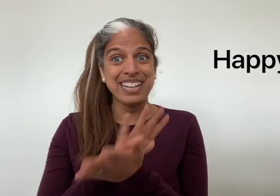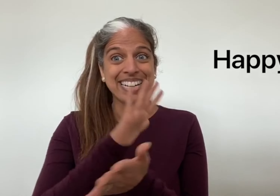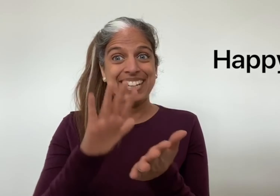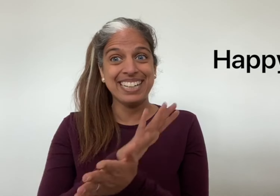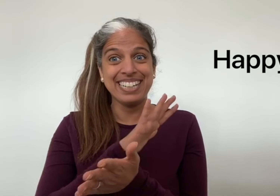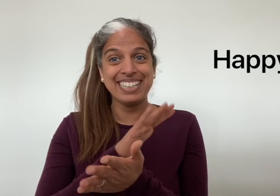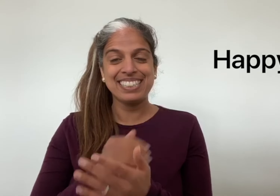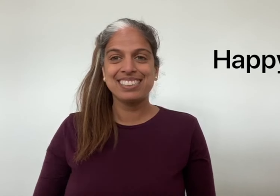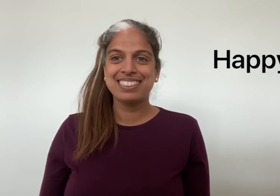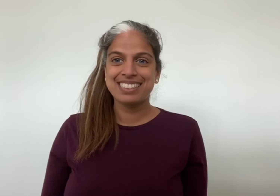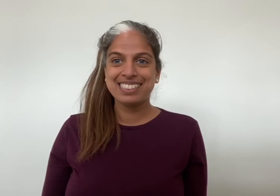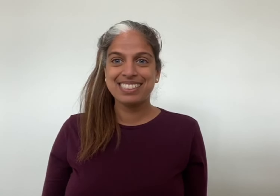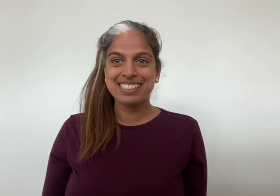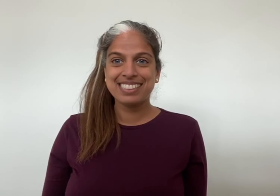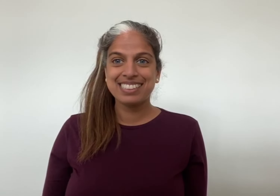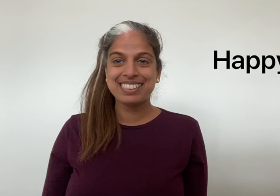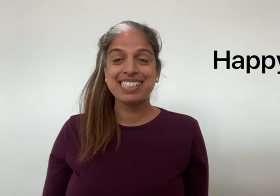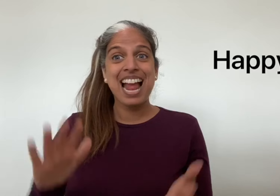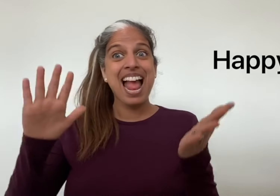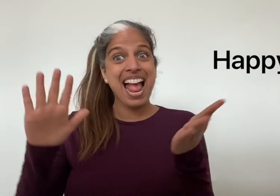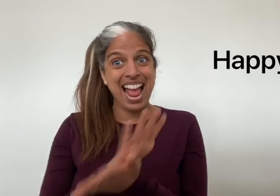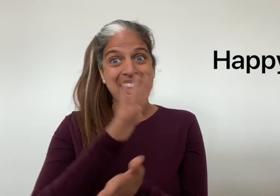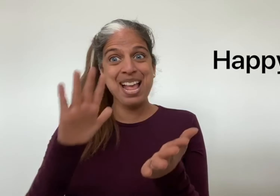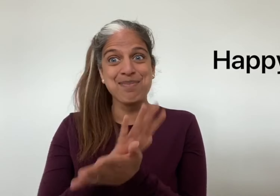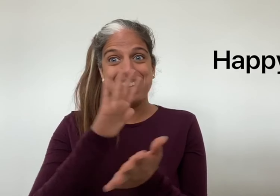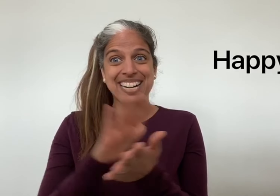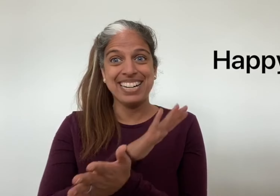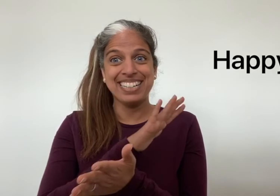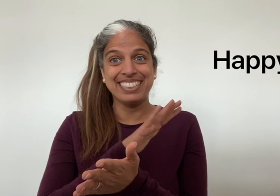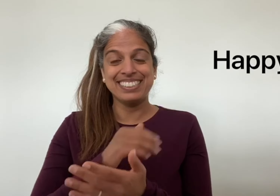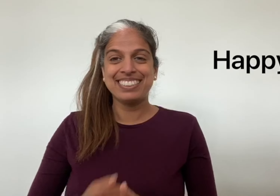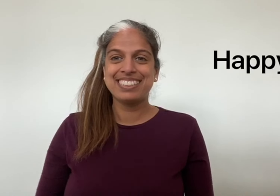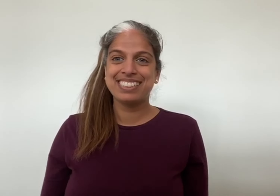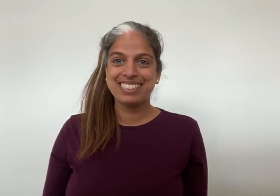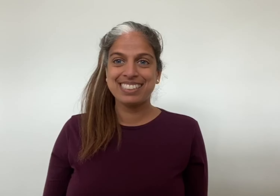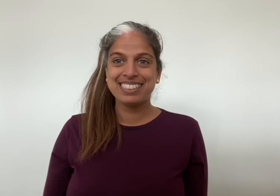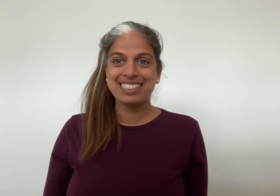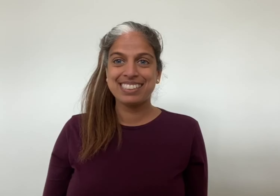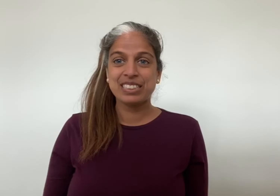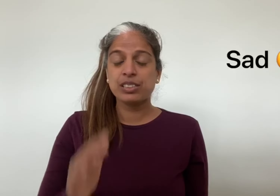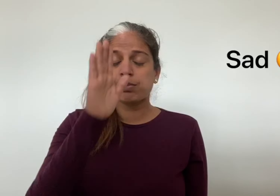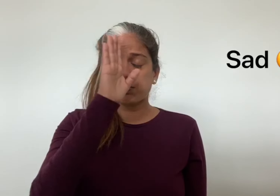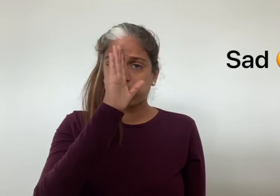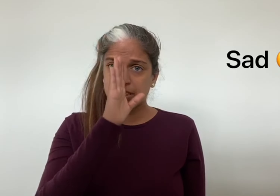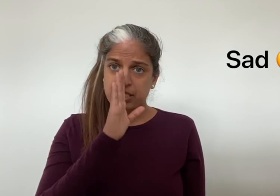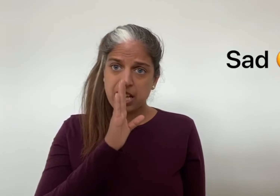happy sad